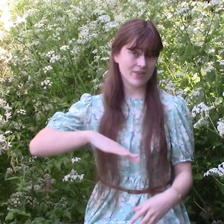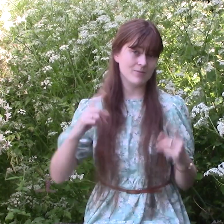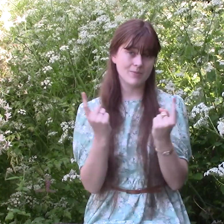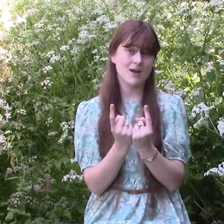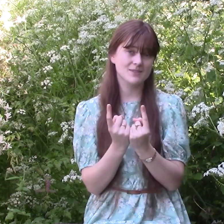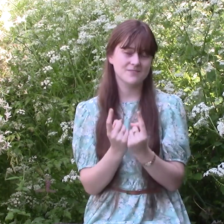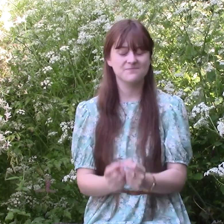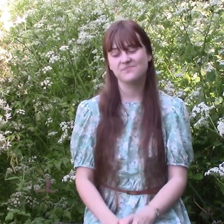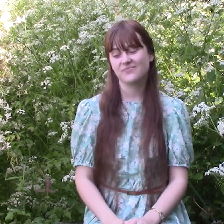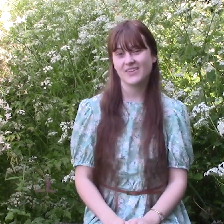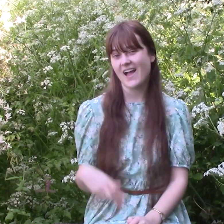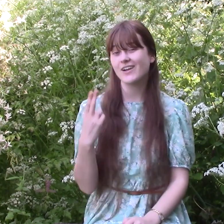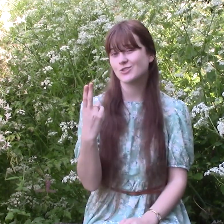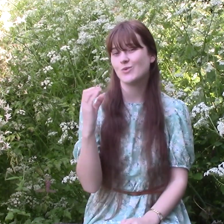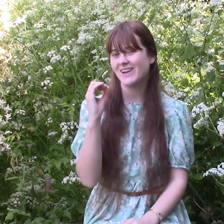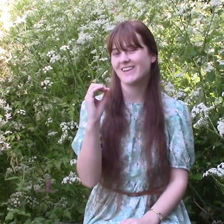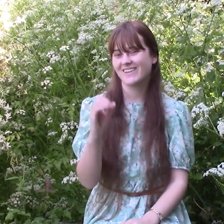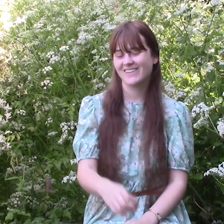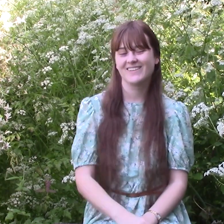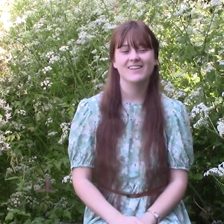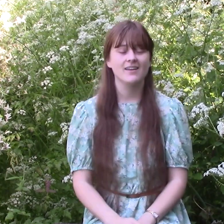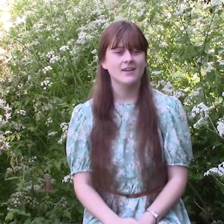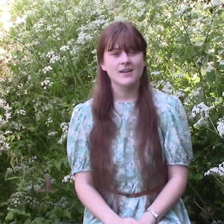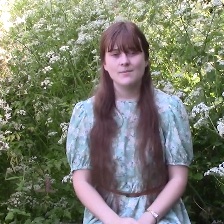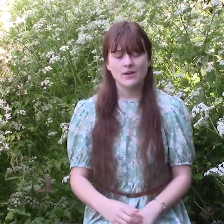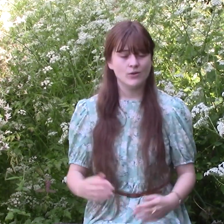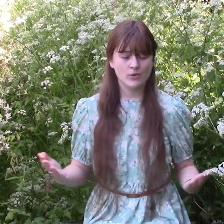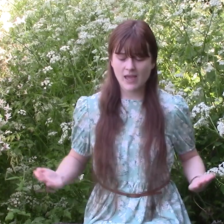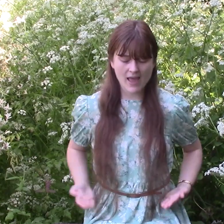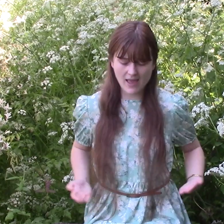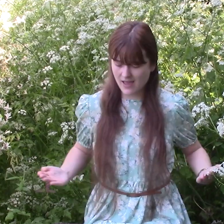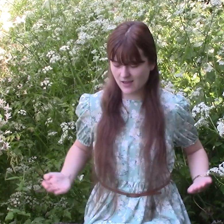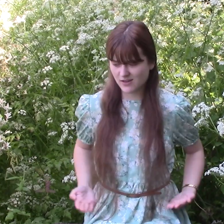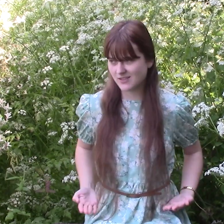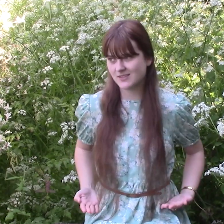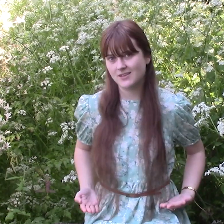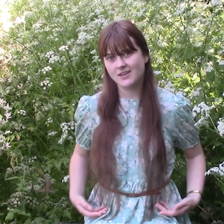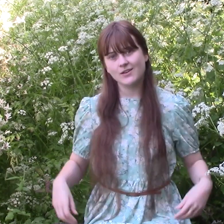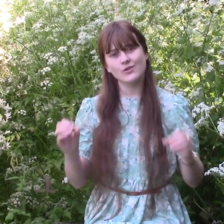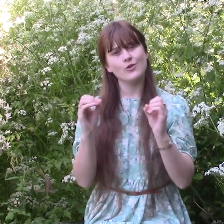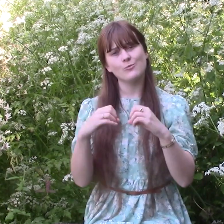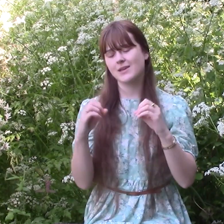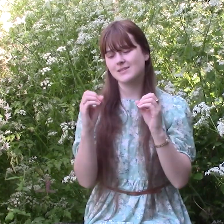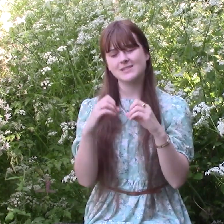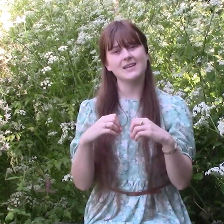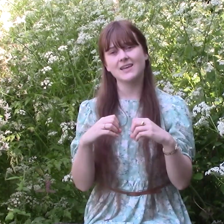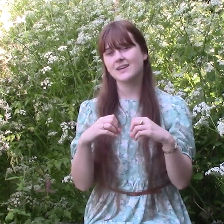thingamabobs? I got twenty But who cares? No big deal